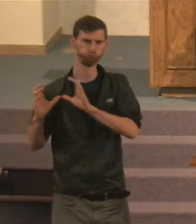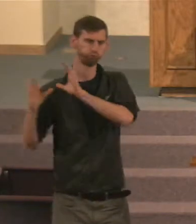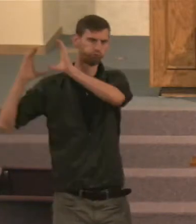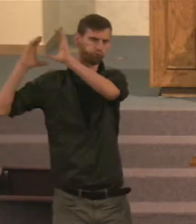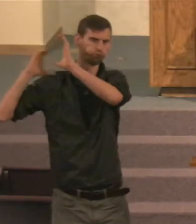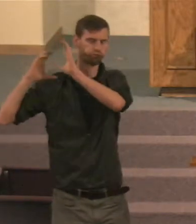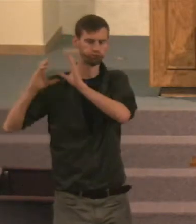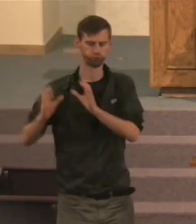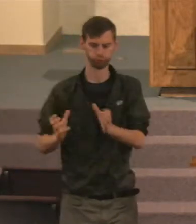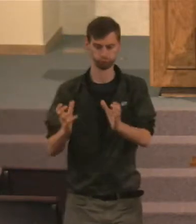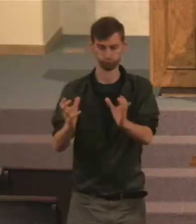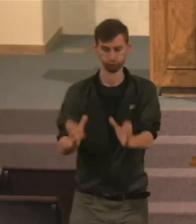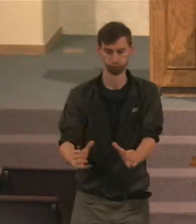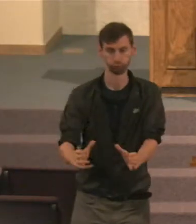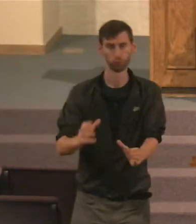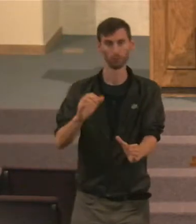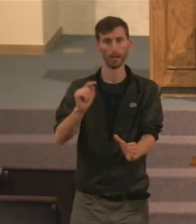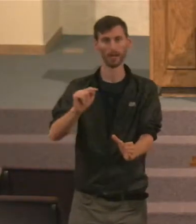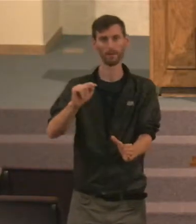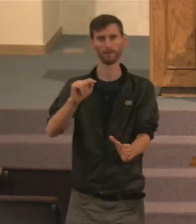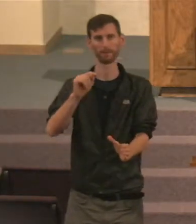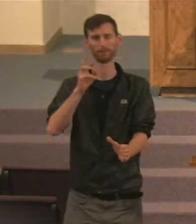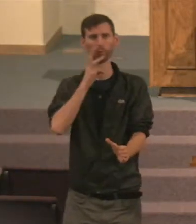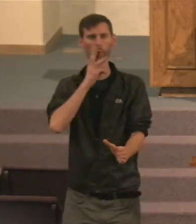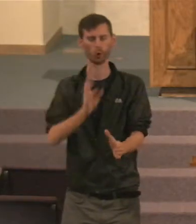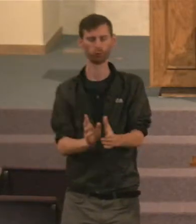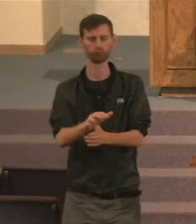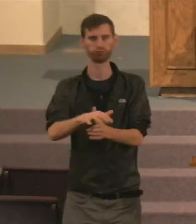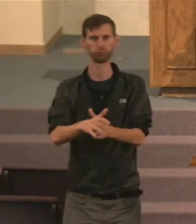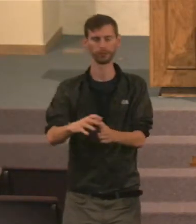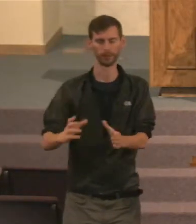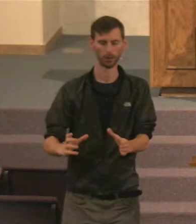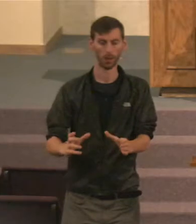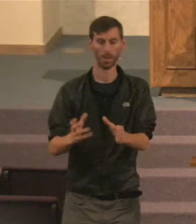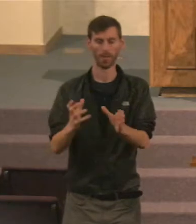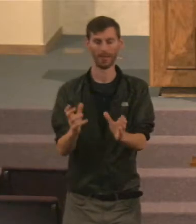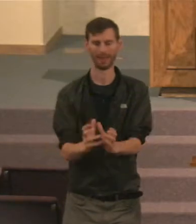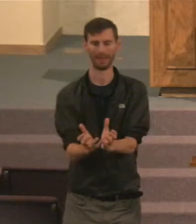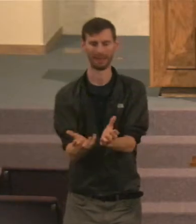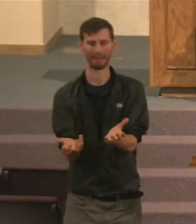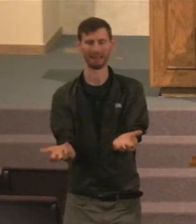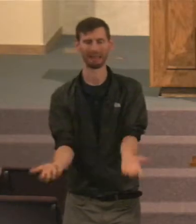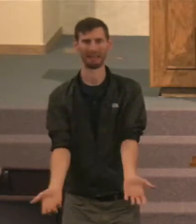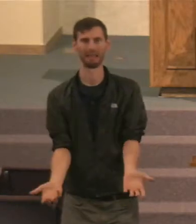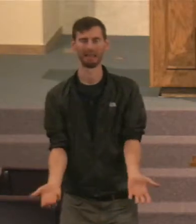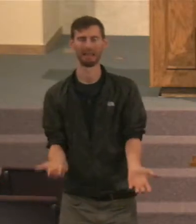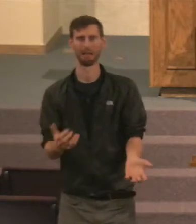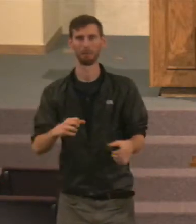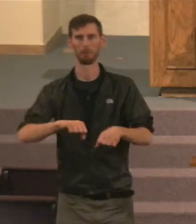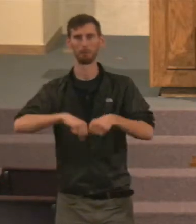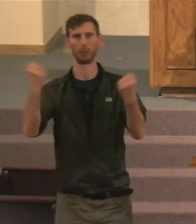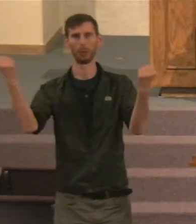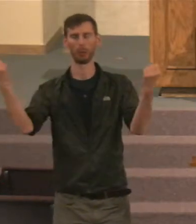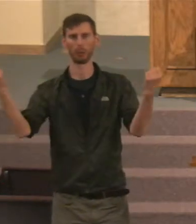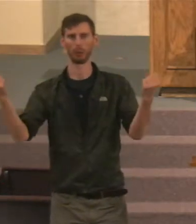Now, I was not familiar with this, But Brother Kaufman said that in the Bible,